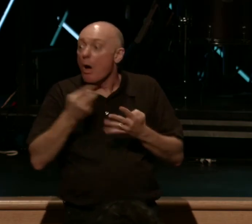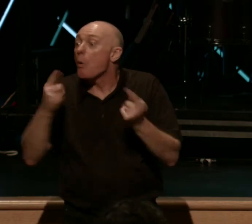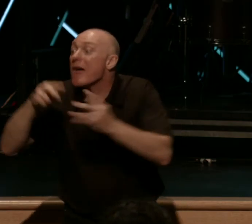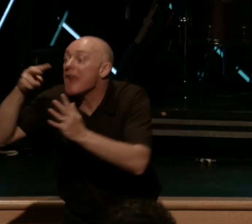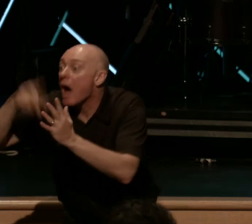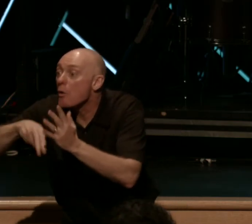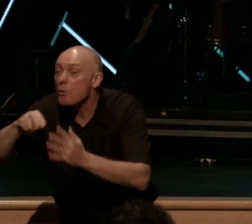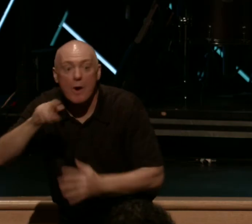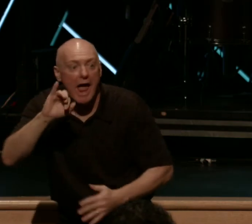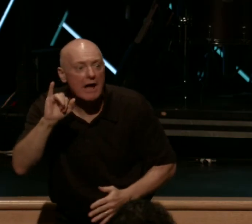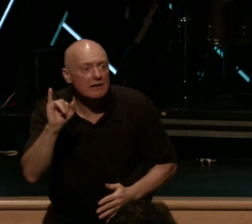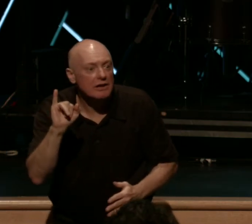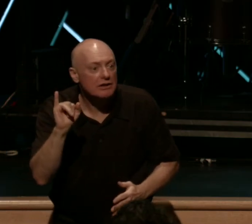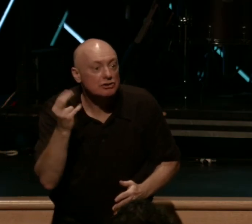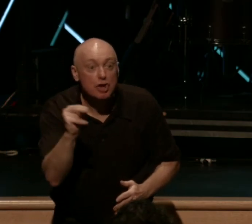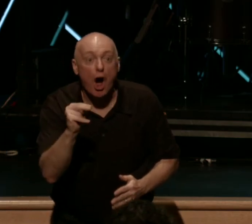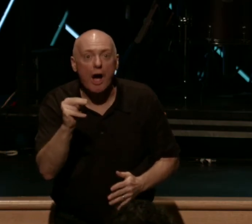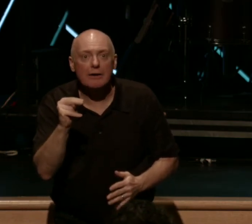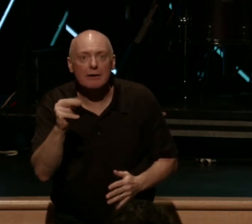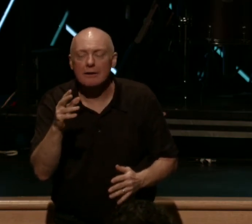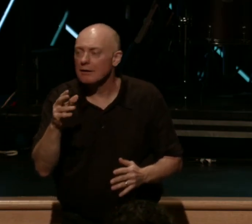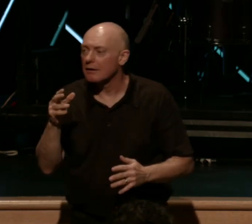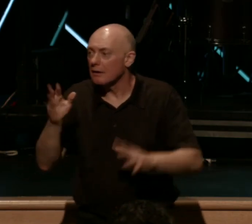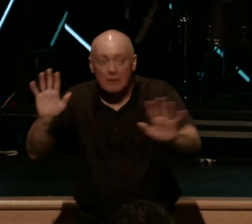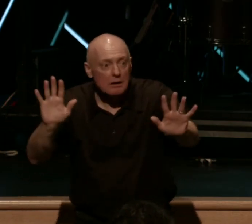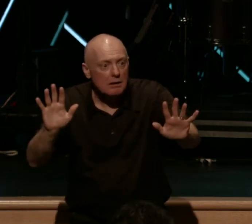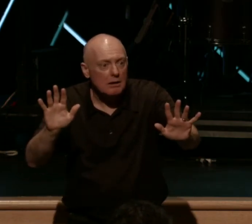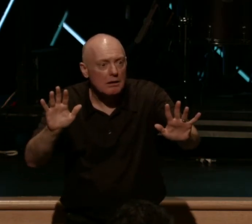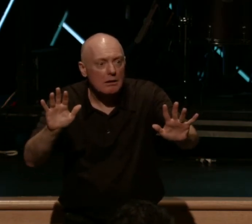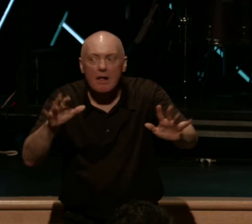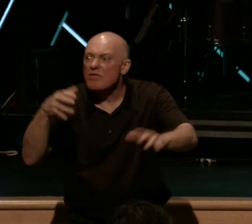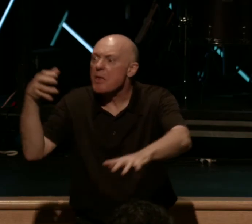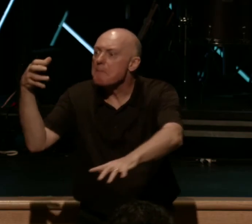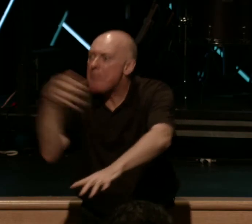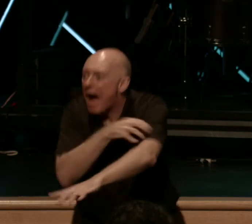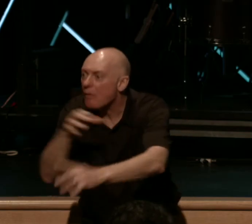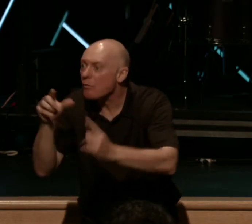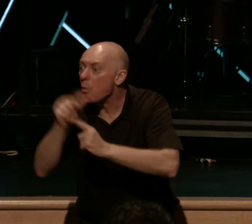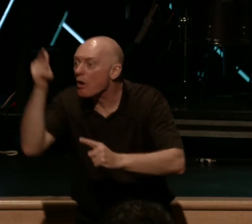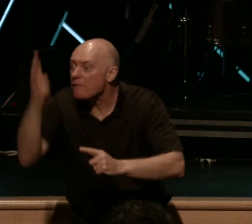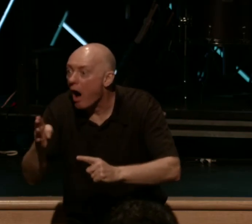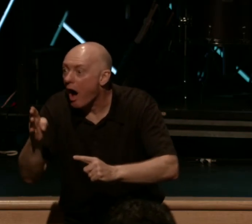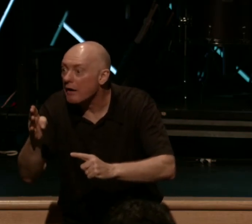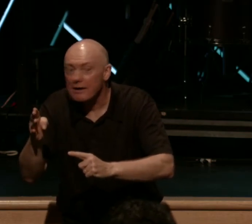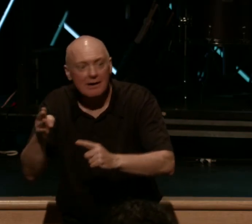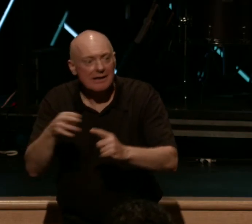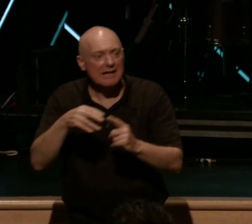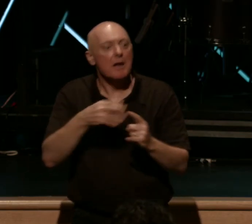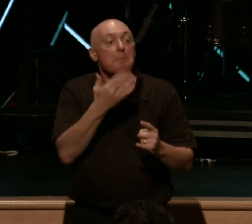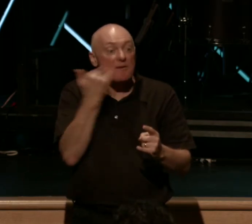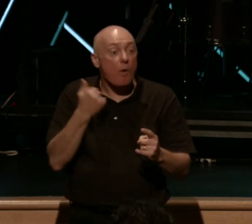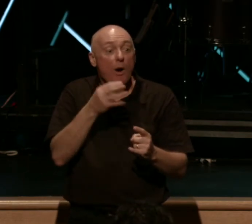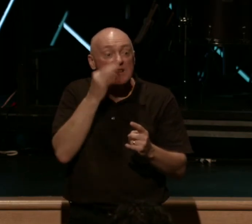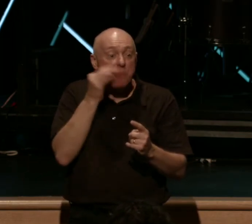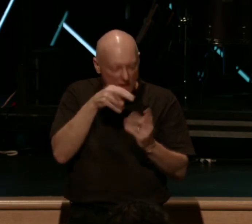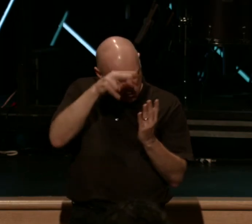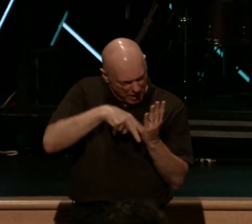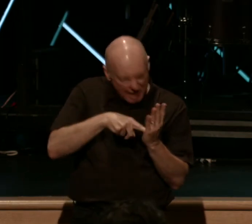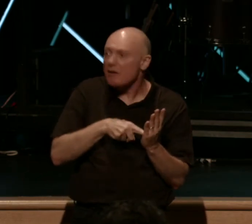smoked me. I mean, listen to me. It's the power of the word of God, right? Aren't you grateful for that? Praise God. It's the word.